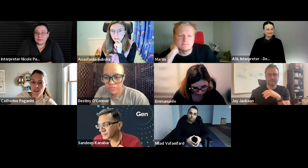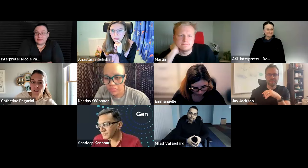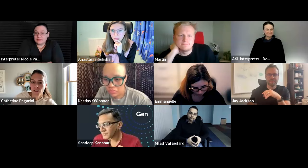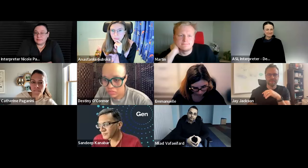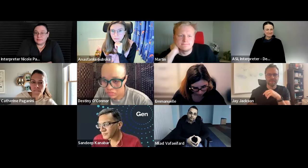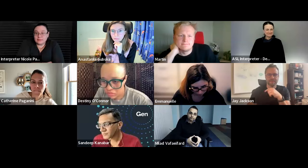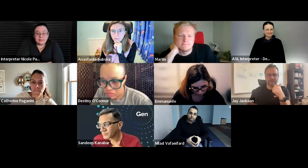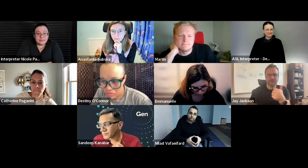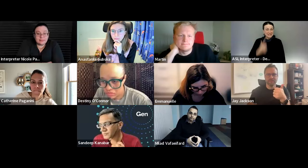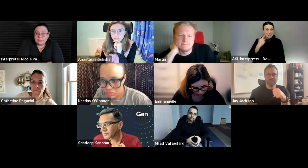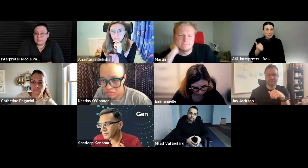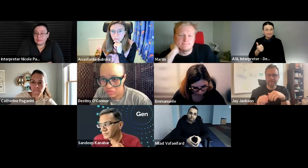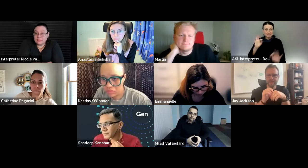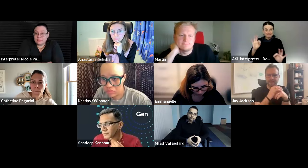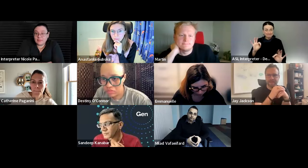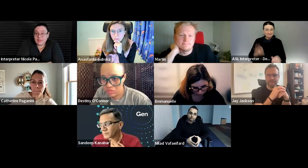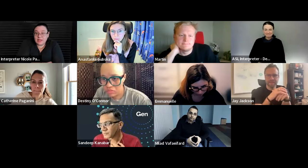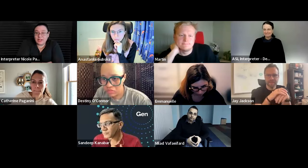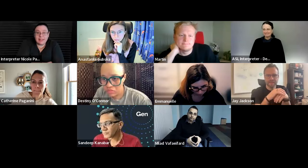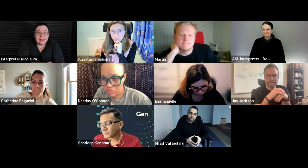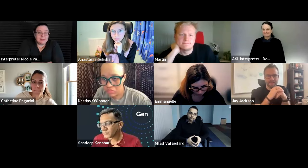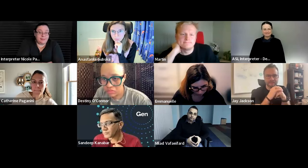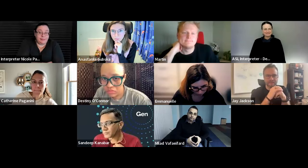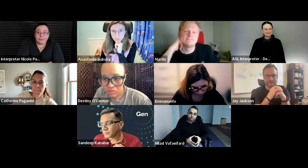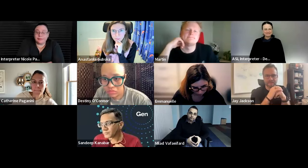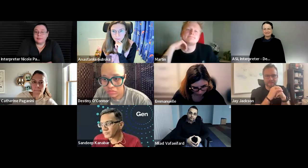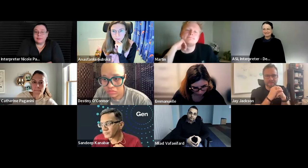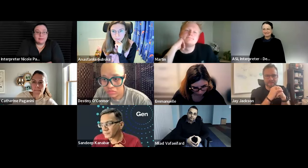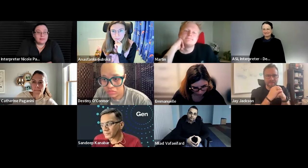um it sound good sounds good